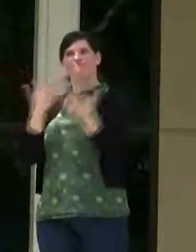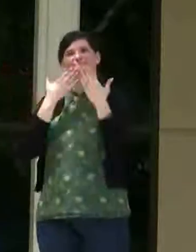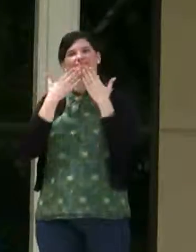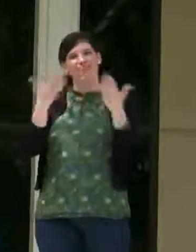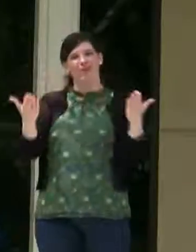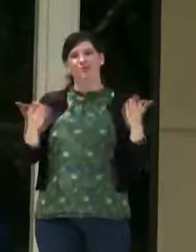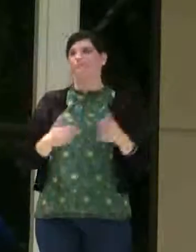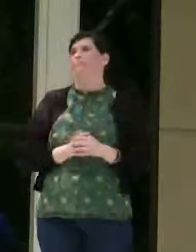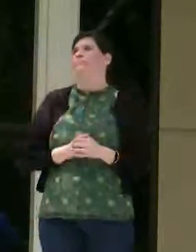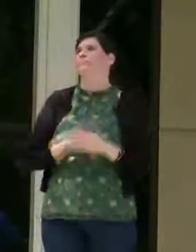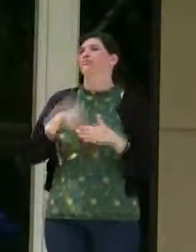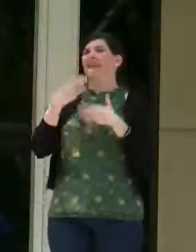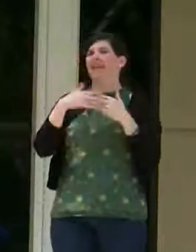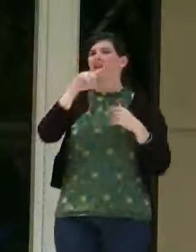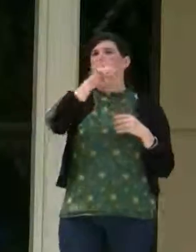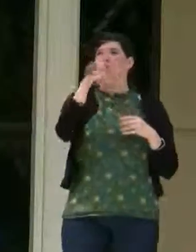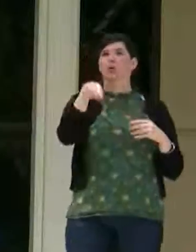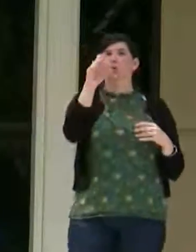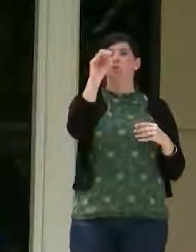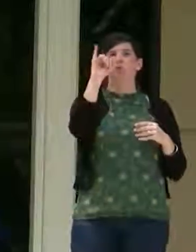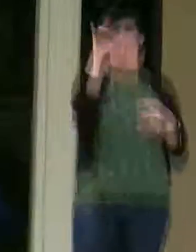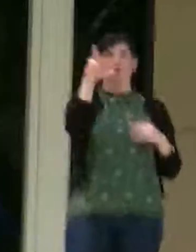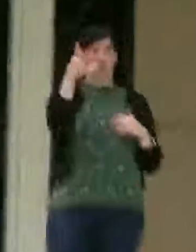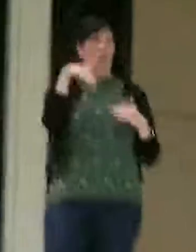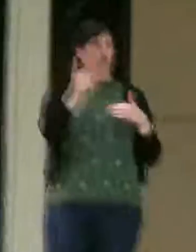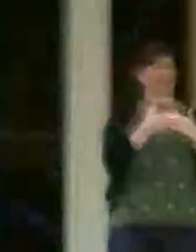And we're going to have Zoyer come up now.